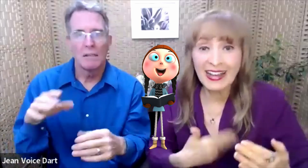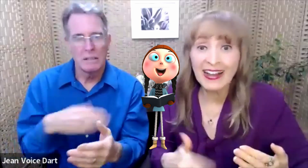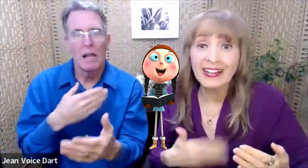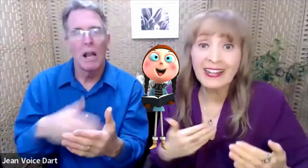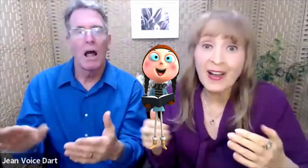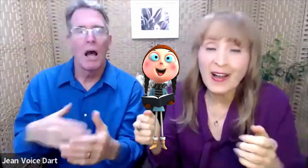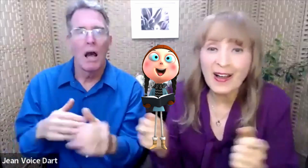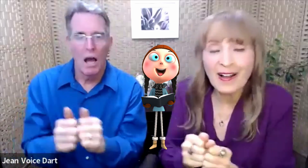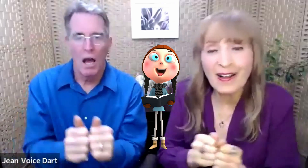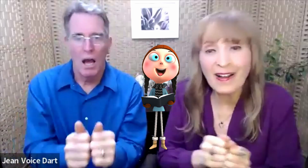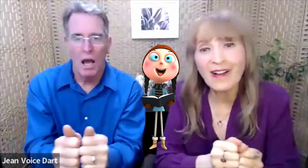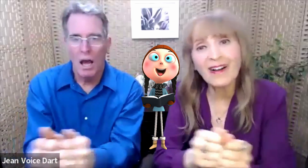along.